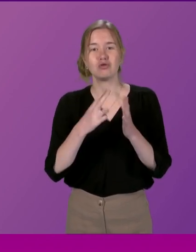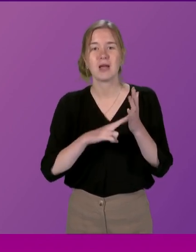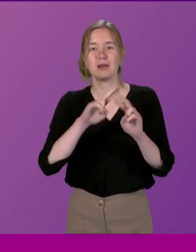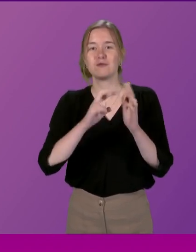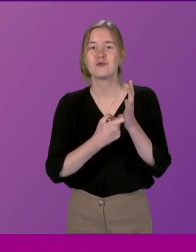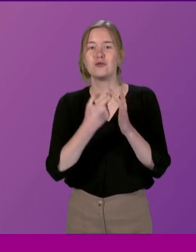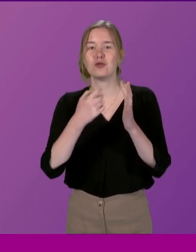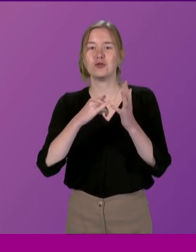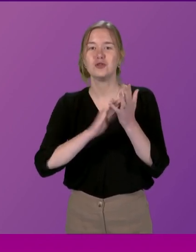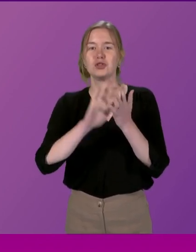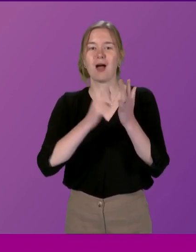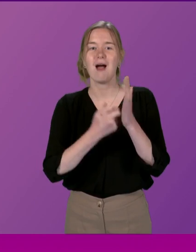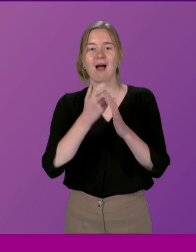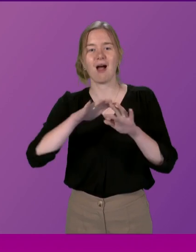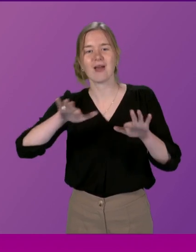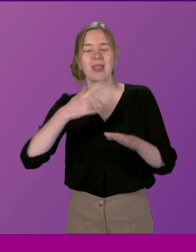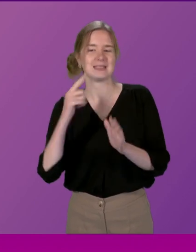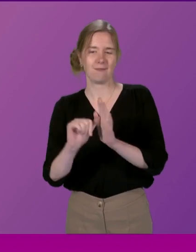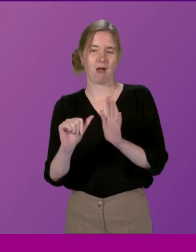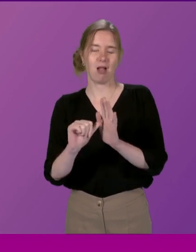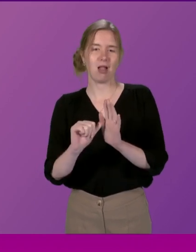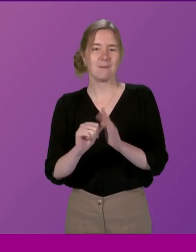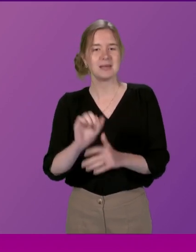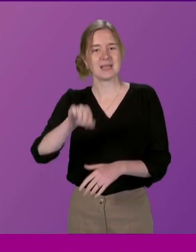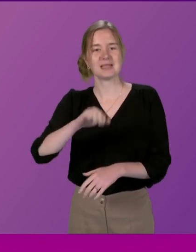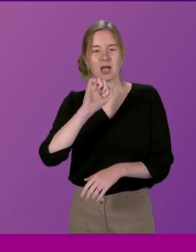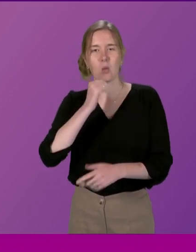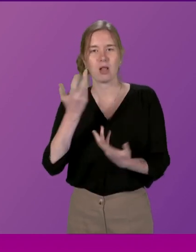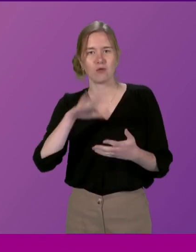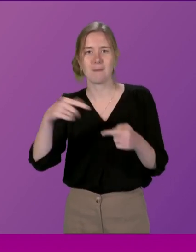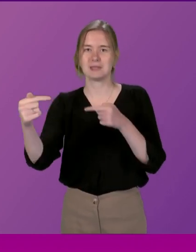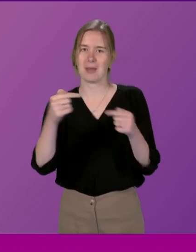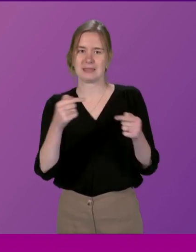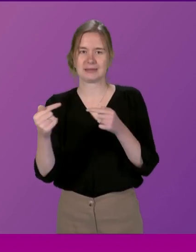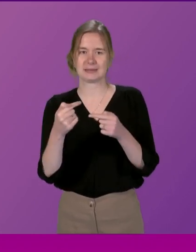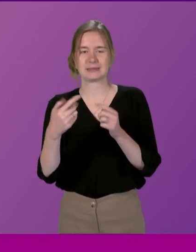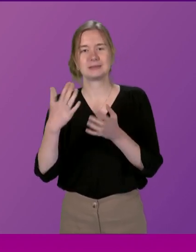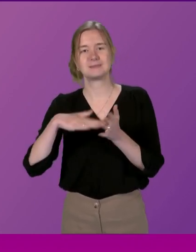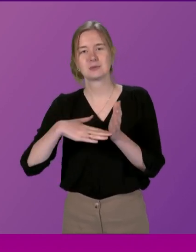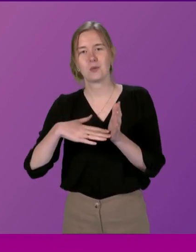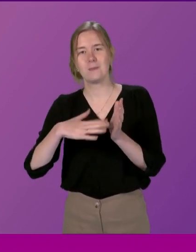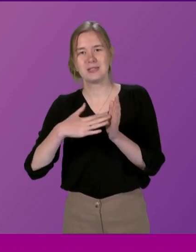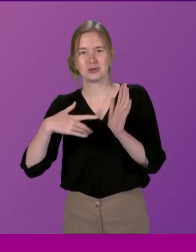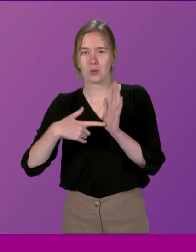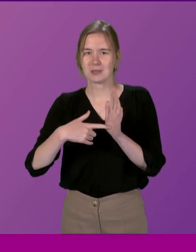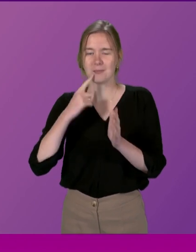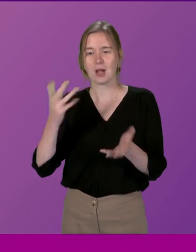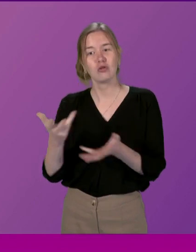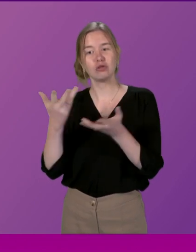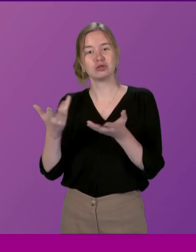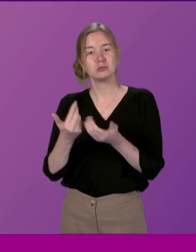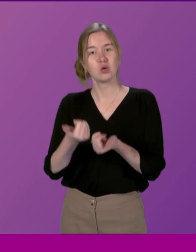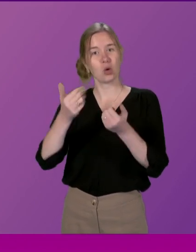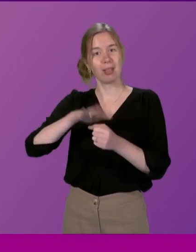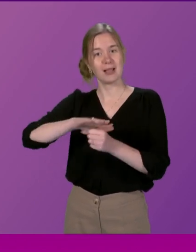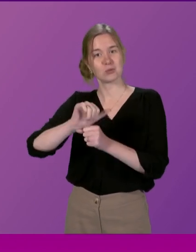before So therefore that's a difficulty But yes, I will state from this debate, Miss Thompson That you've obviously encouraged me that that might be a way